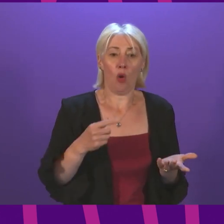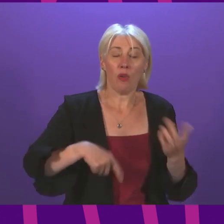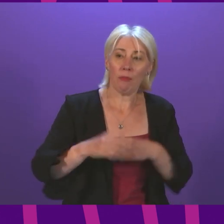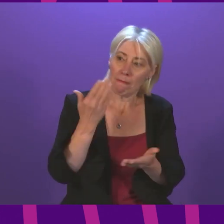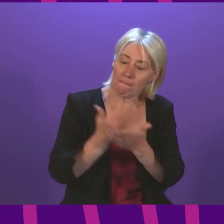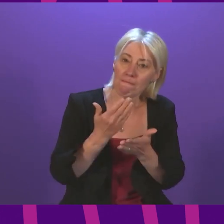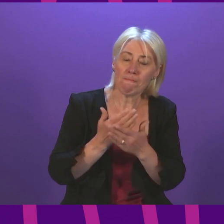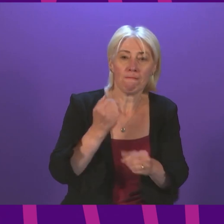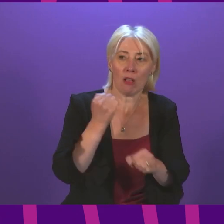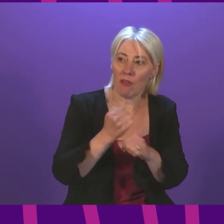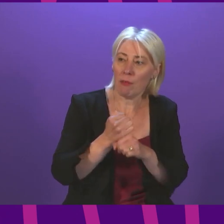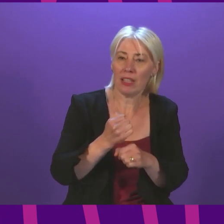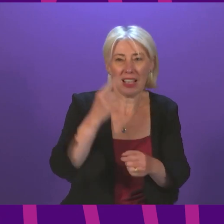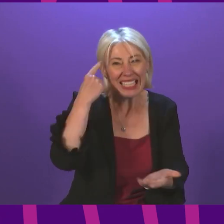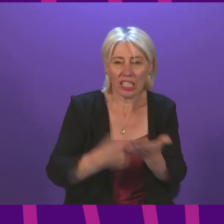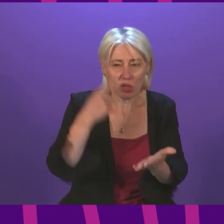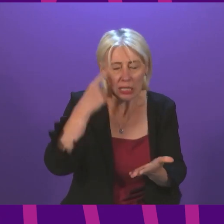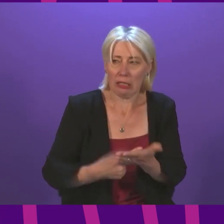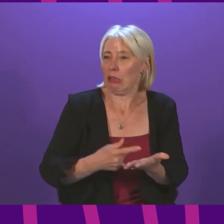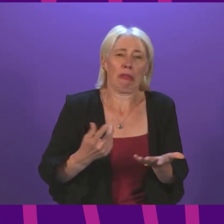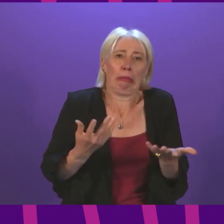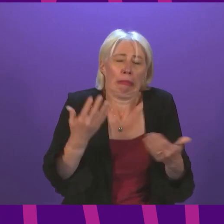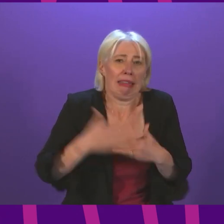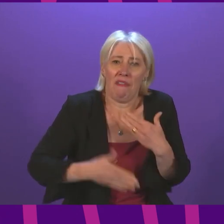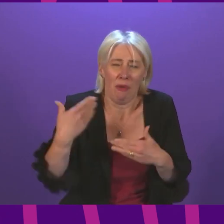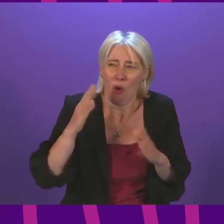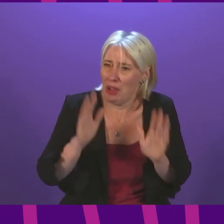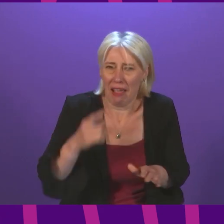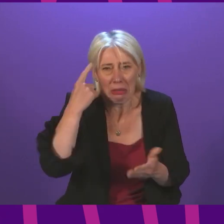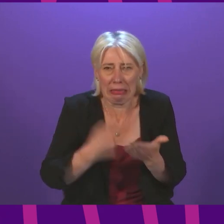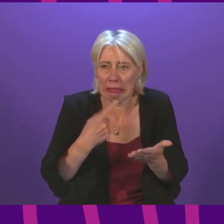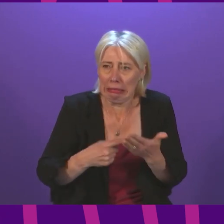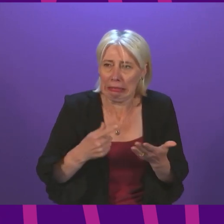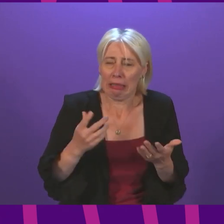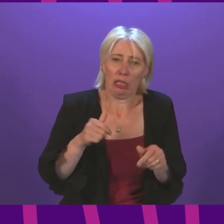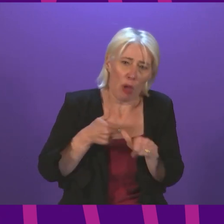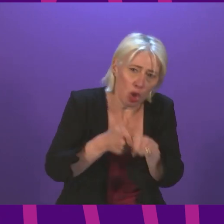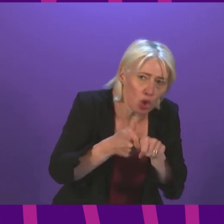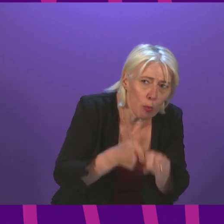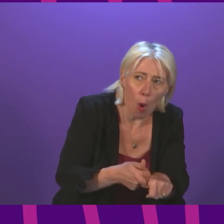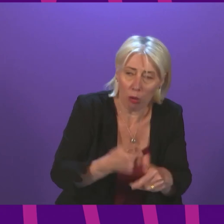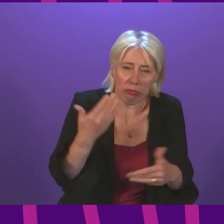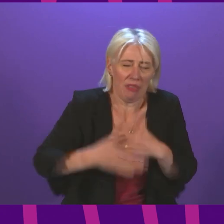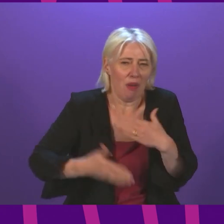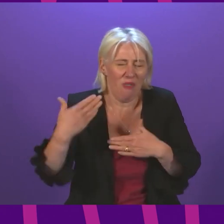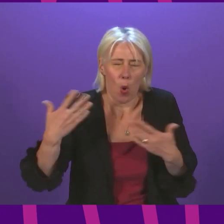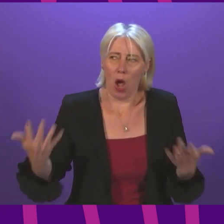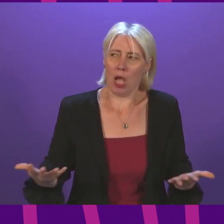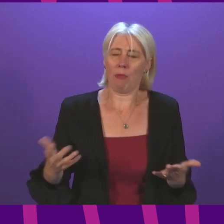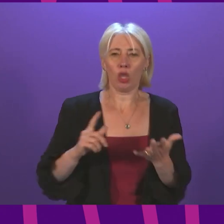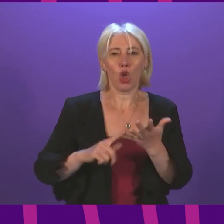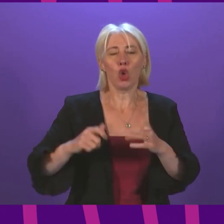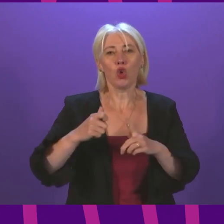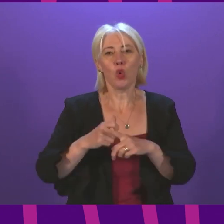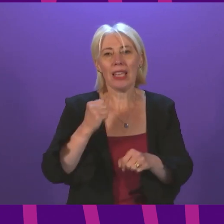act and for unprecedented decisions to be taken and unprecedented levels of support to be put in place. The UK Government has